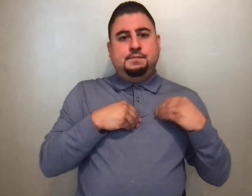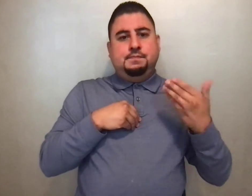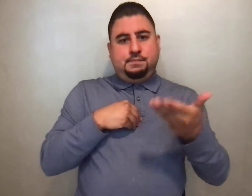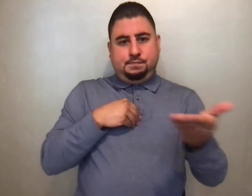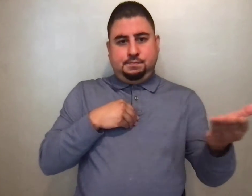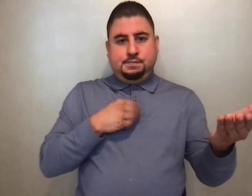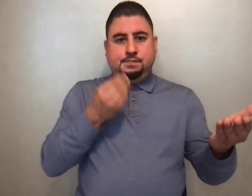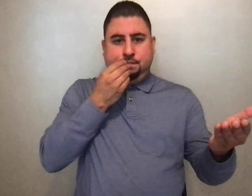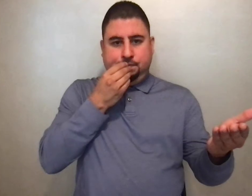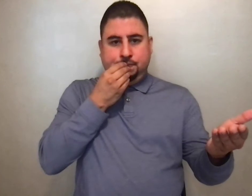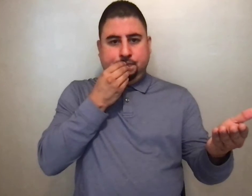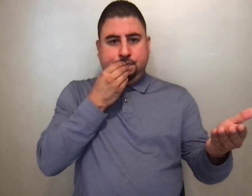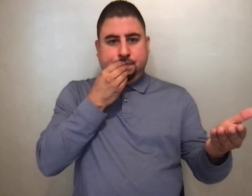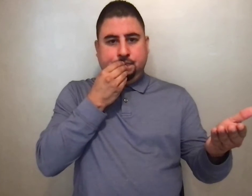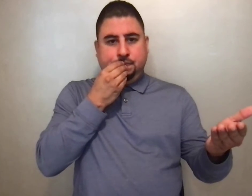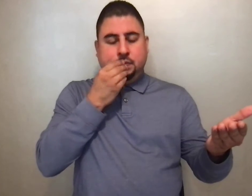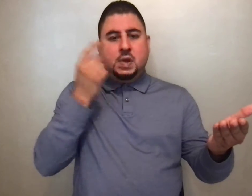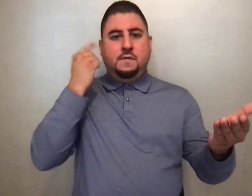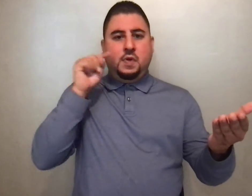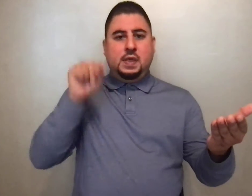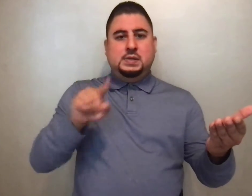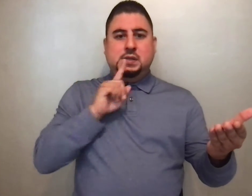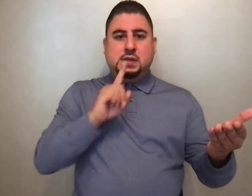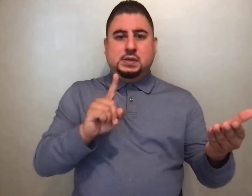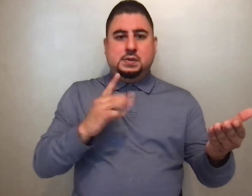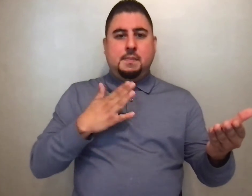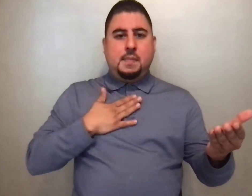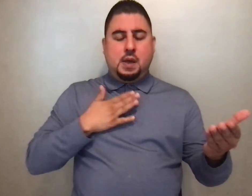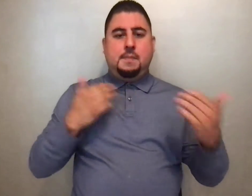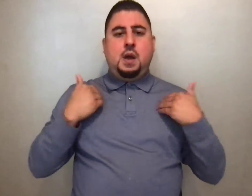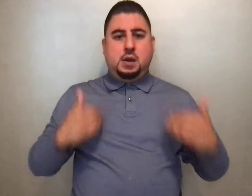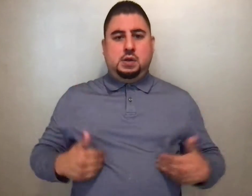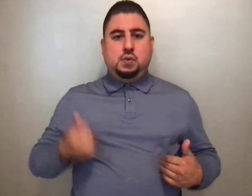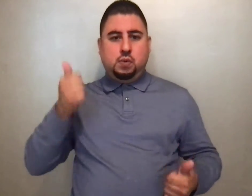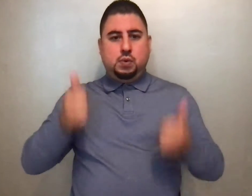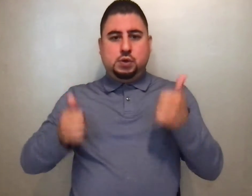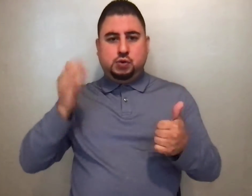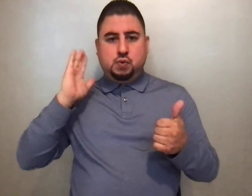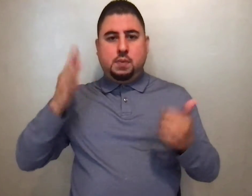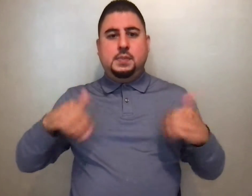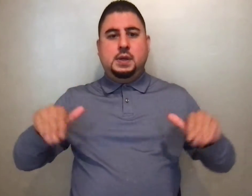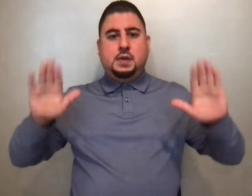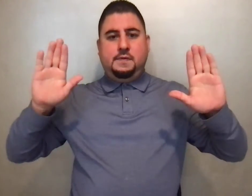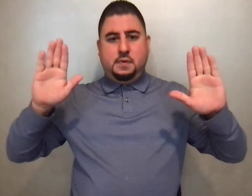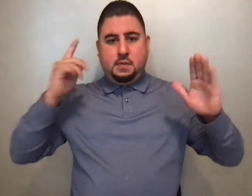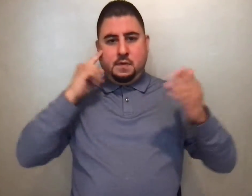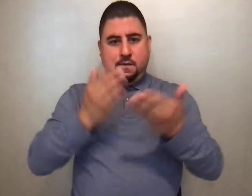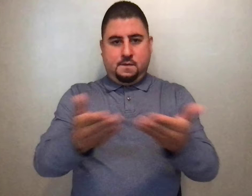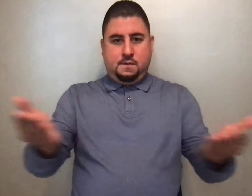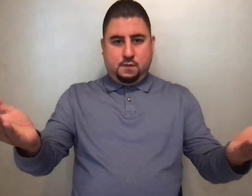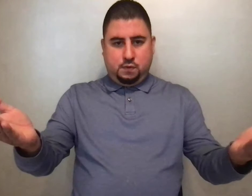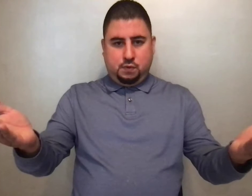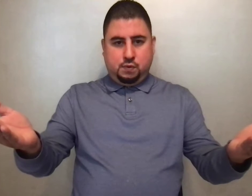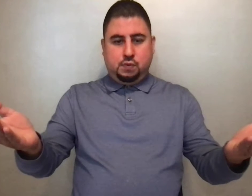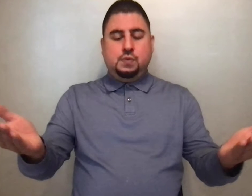and eat of it. For this is my body, which will be given up for